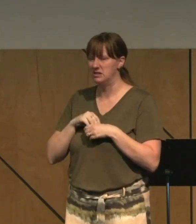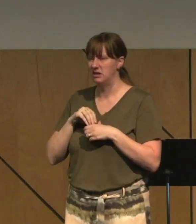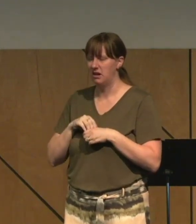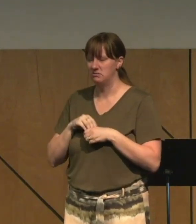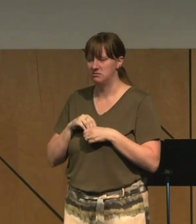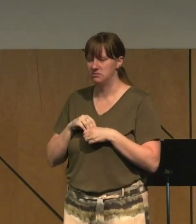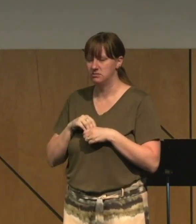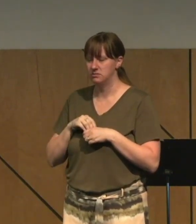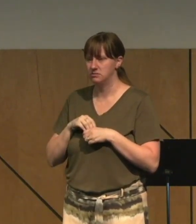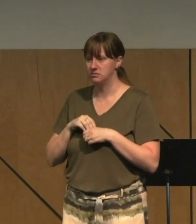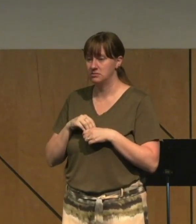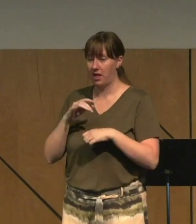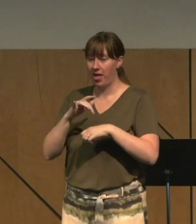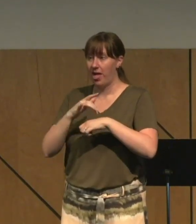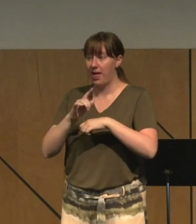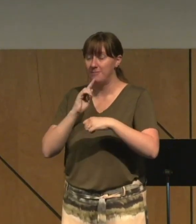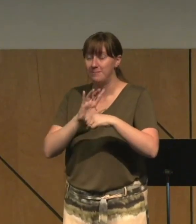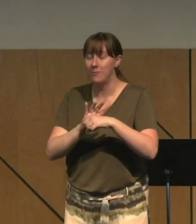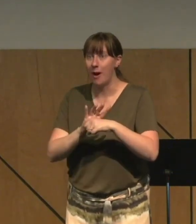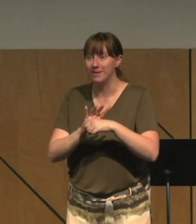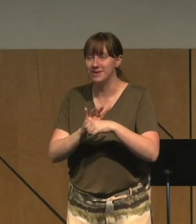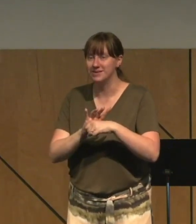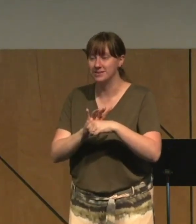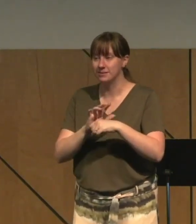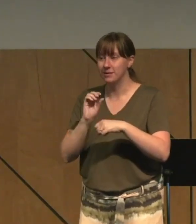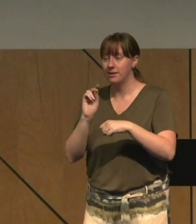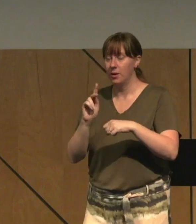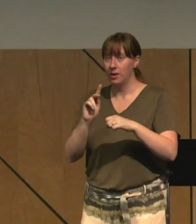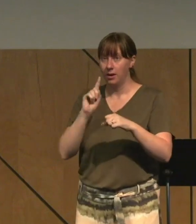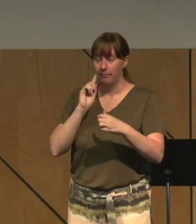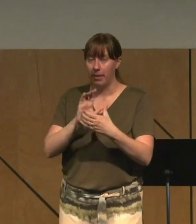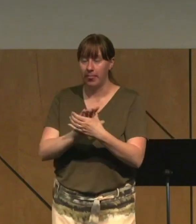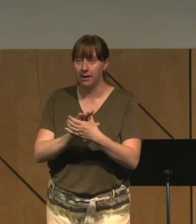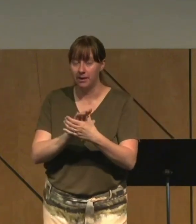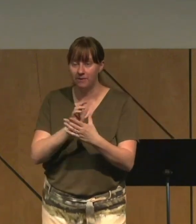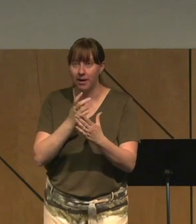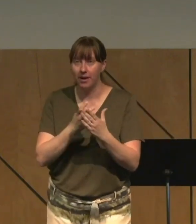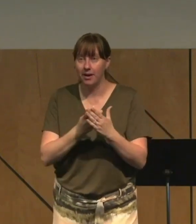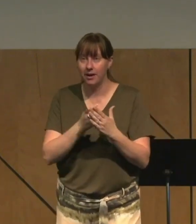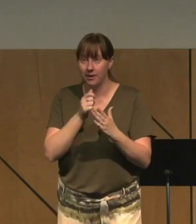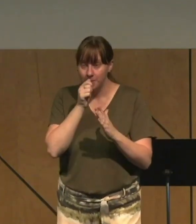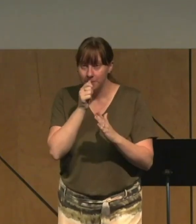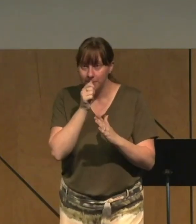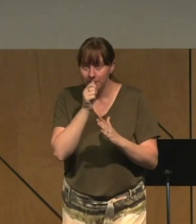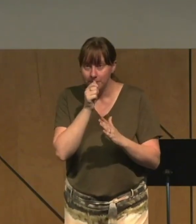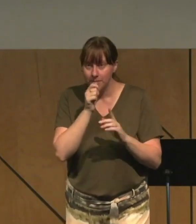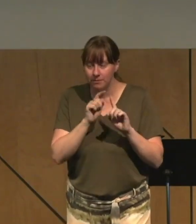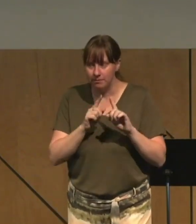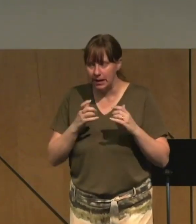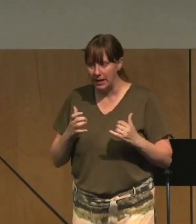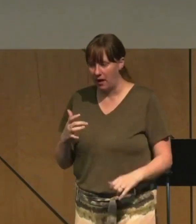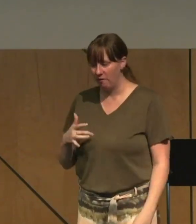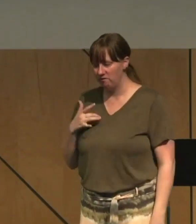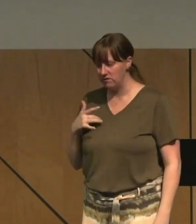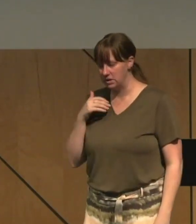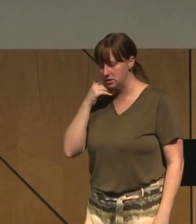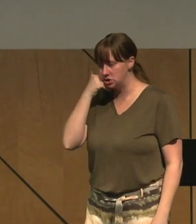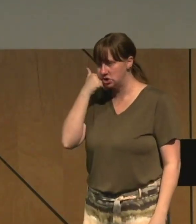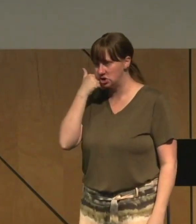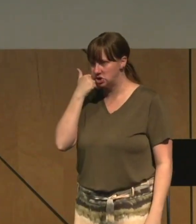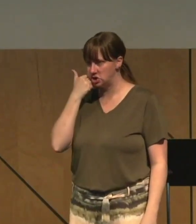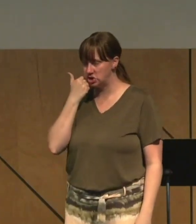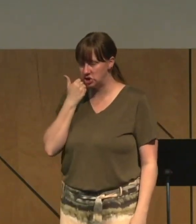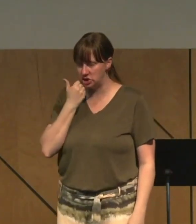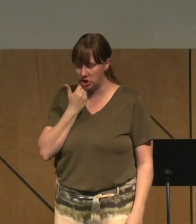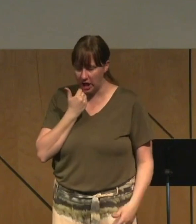empty promise. You bought the lie that this will all be a secret. But now you're in shame whenever you're around other people.